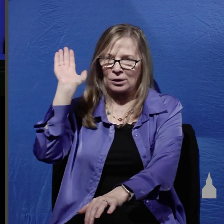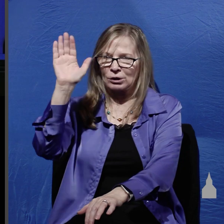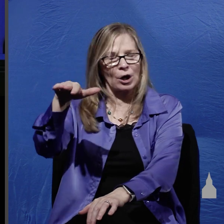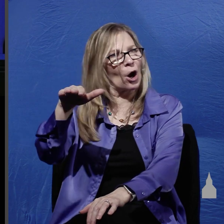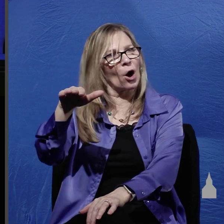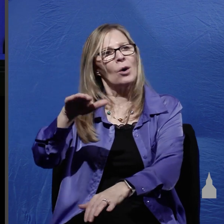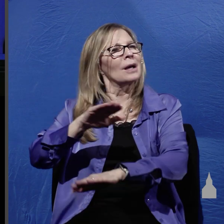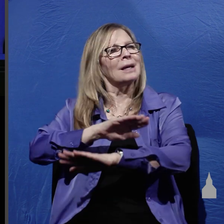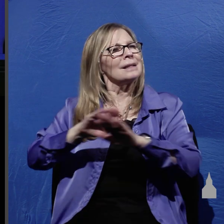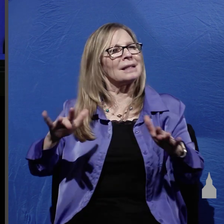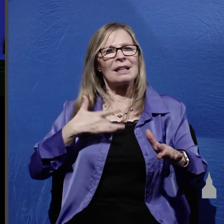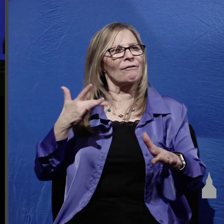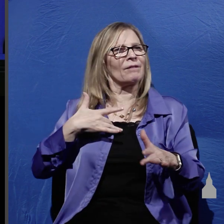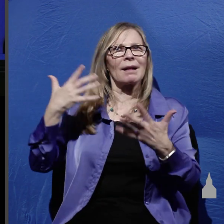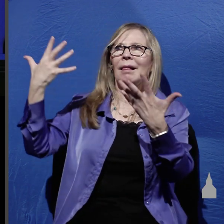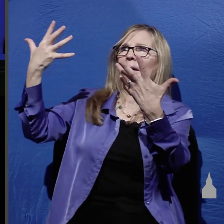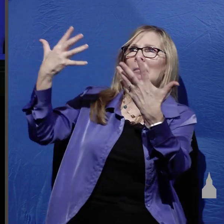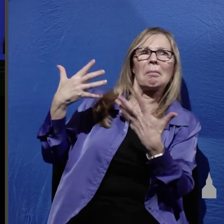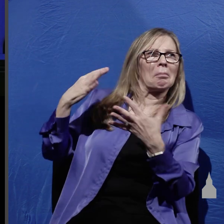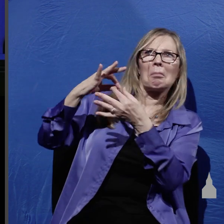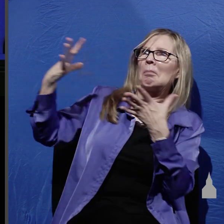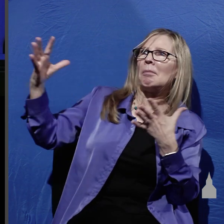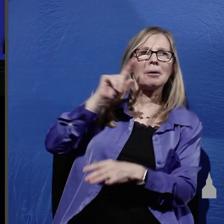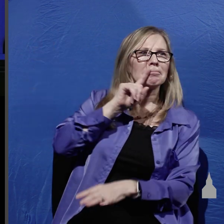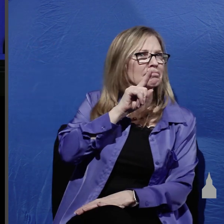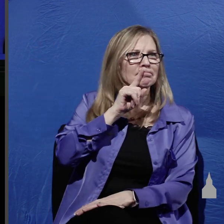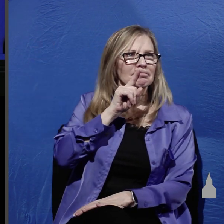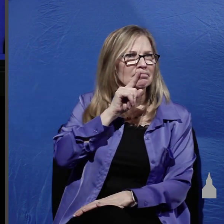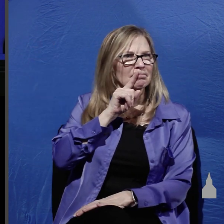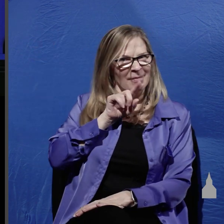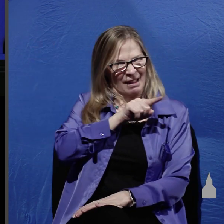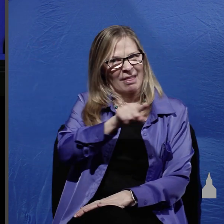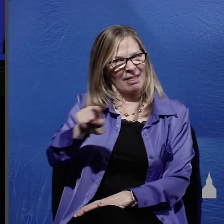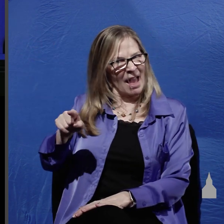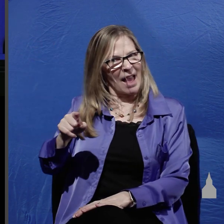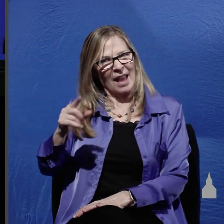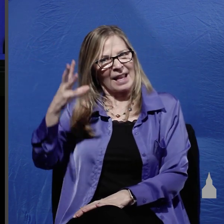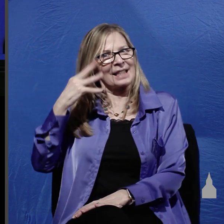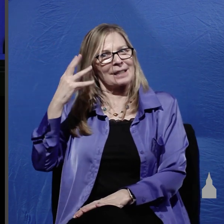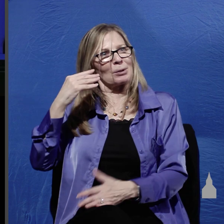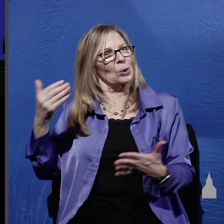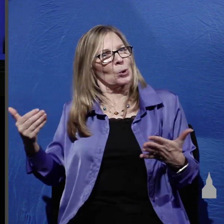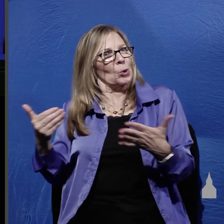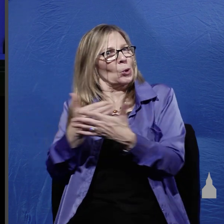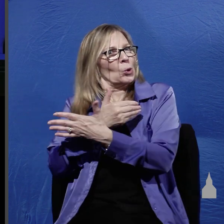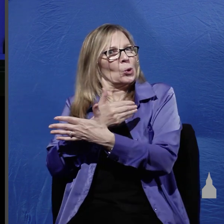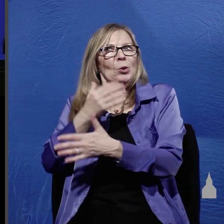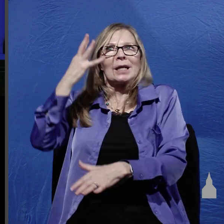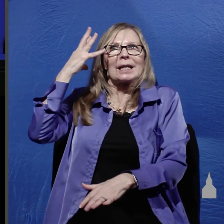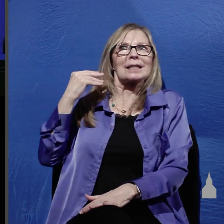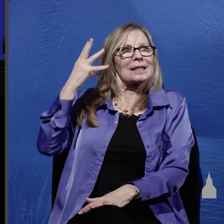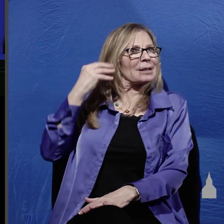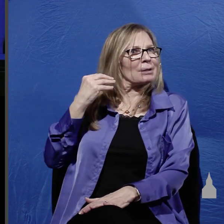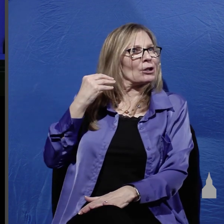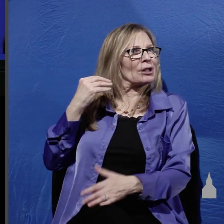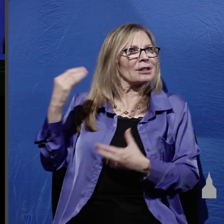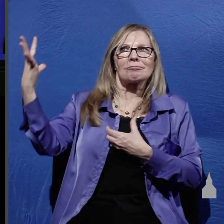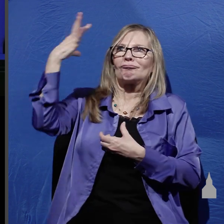God like they had felt Christ's disciples experienced just a new reality of his ongoing presence in their